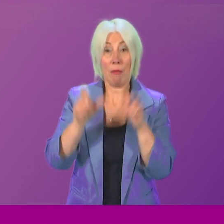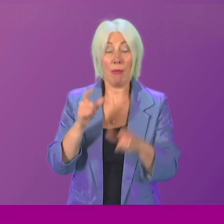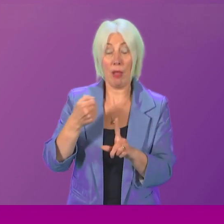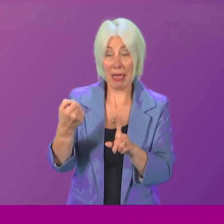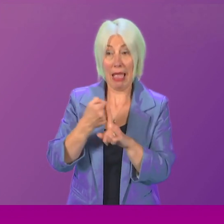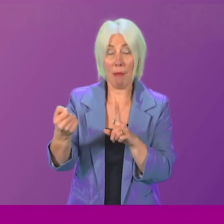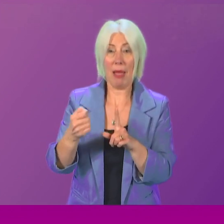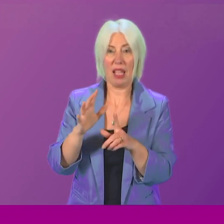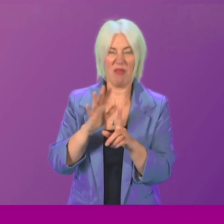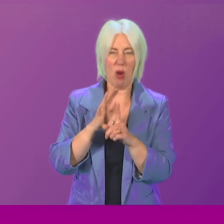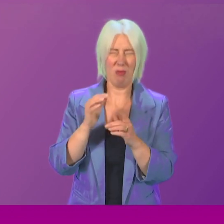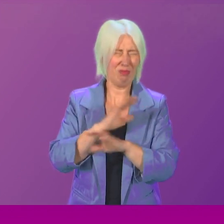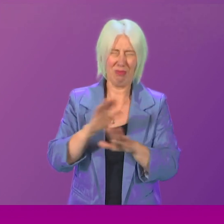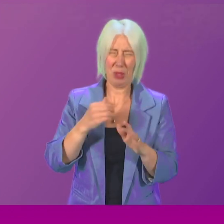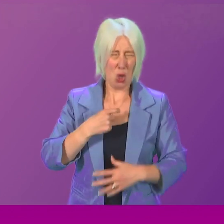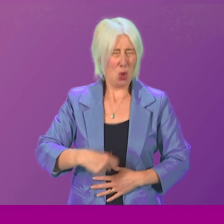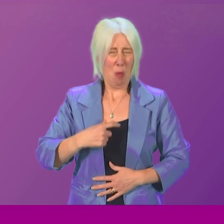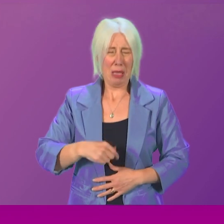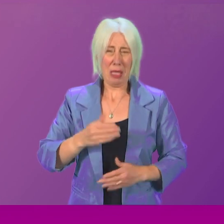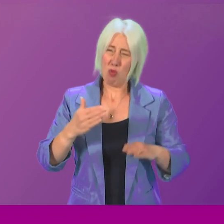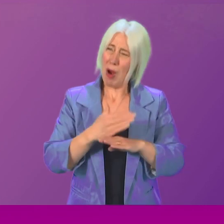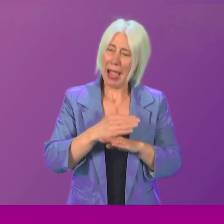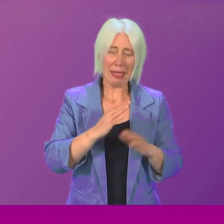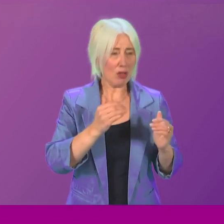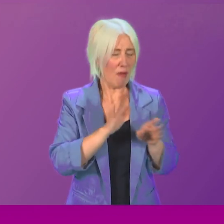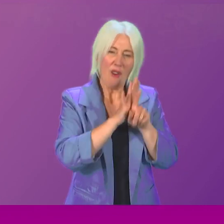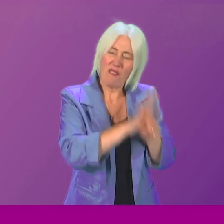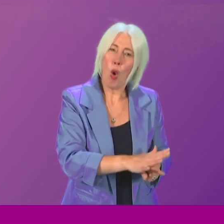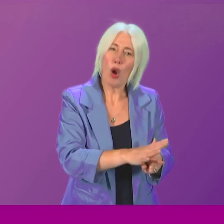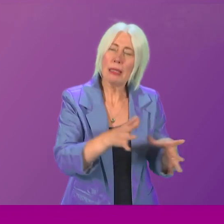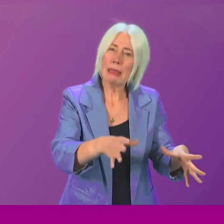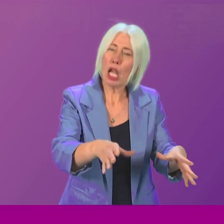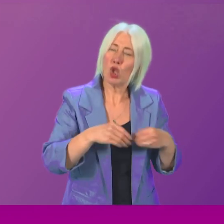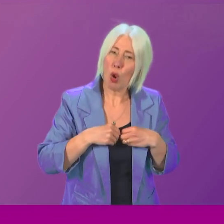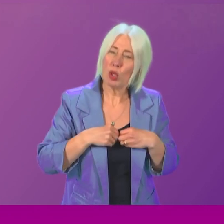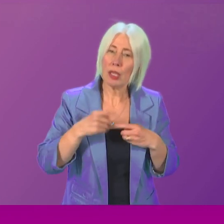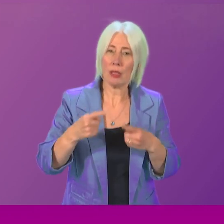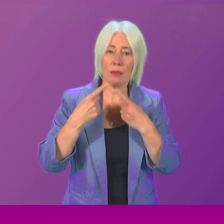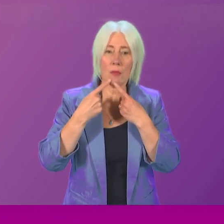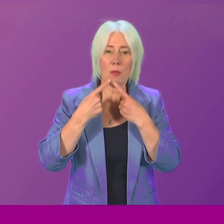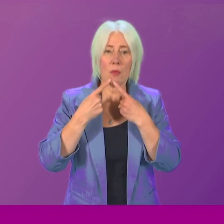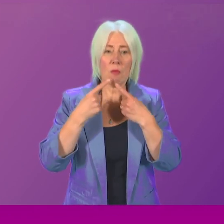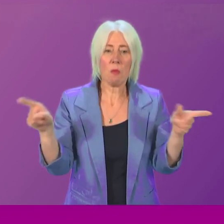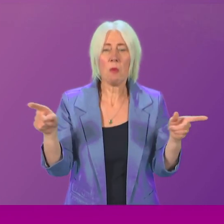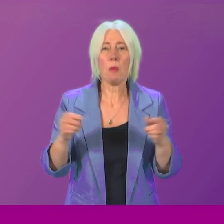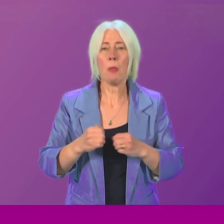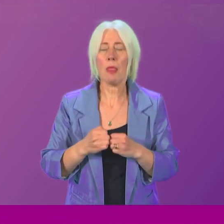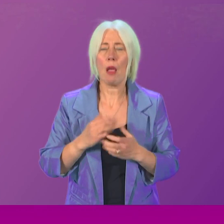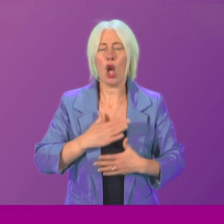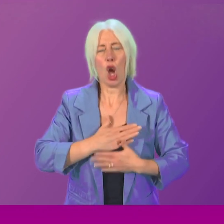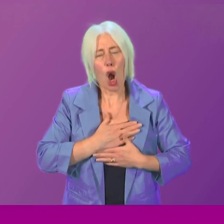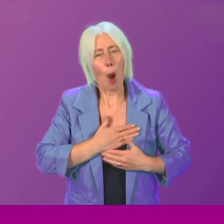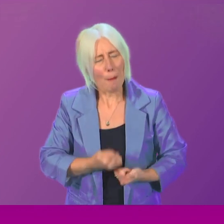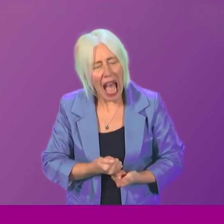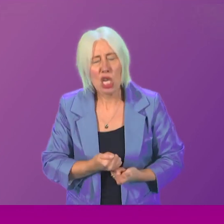practice of forced adoption. The First Minister really did speak for the people of Scotland with a statement that was just made with compassion.